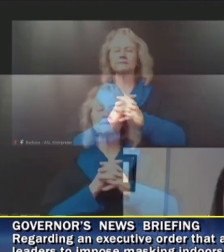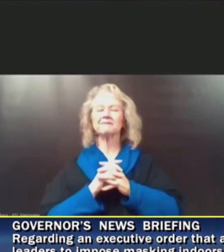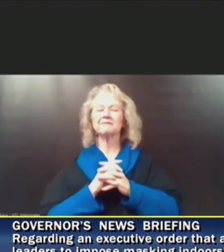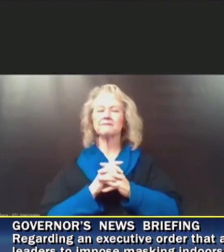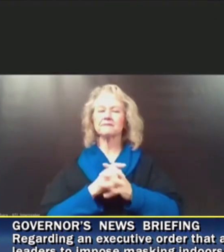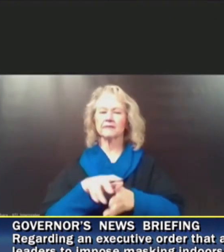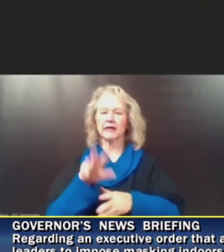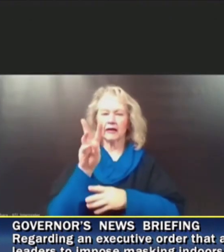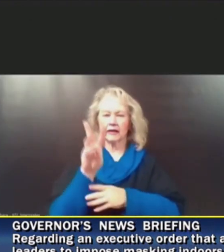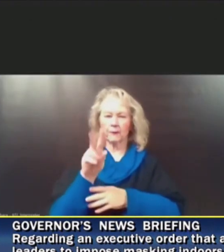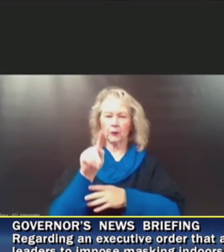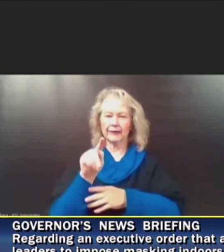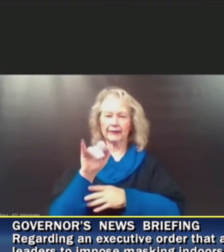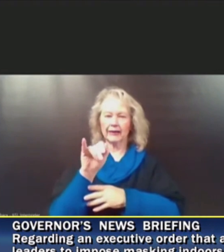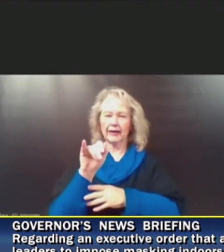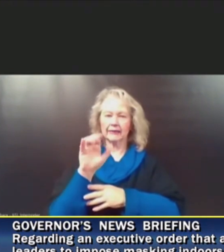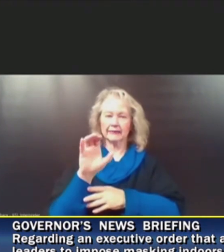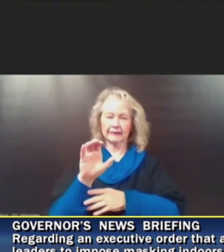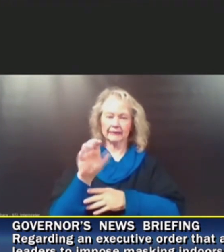WTIC 1080.